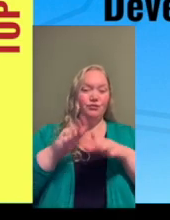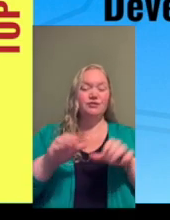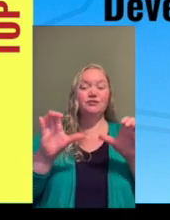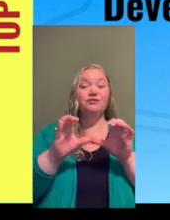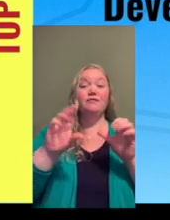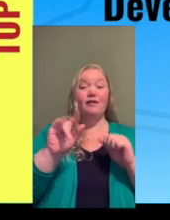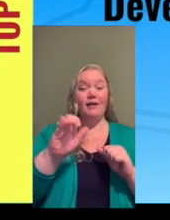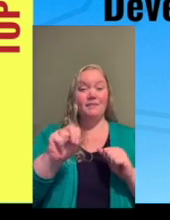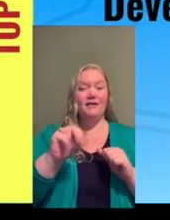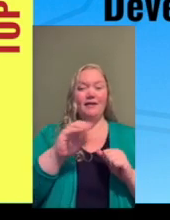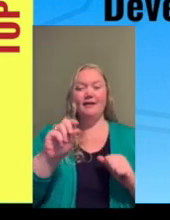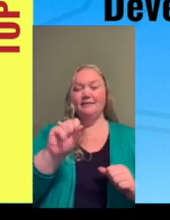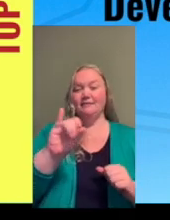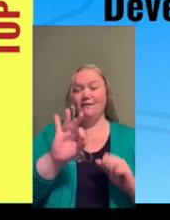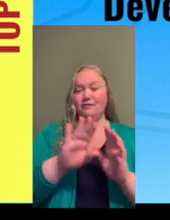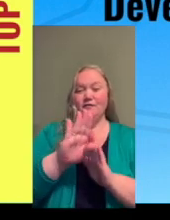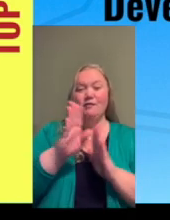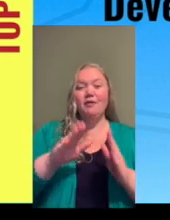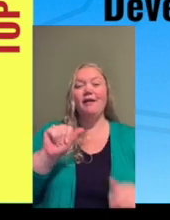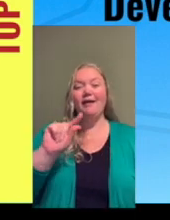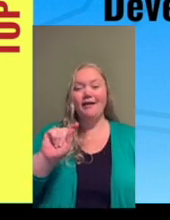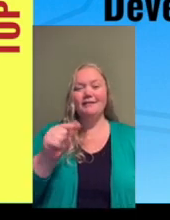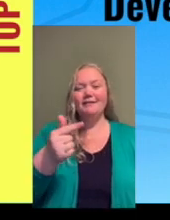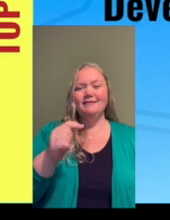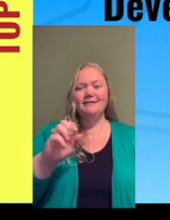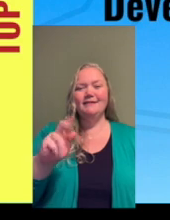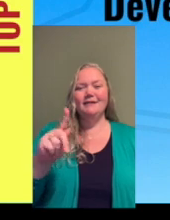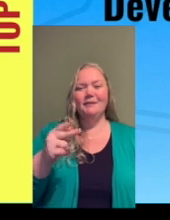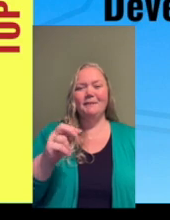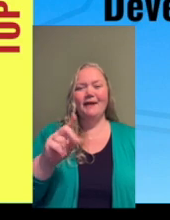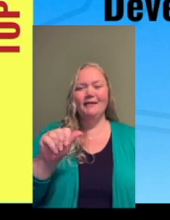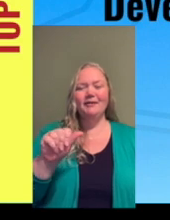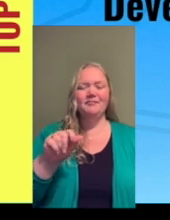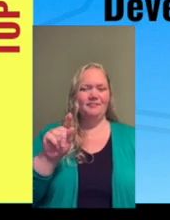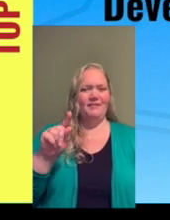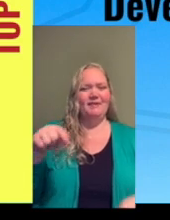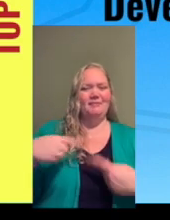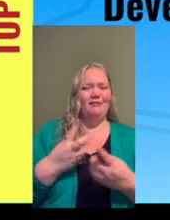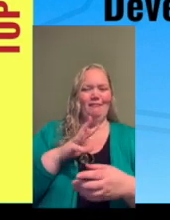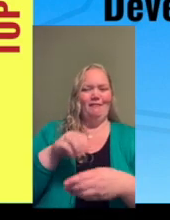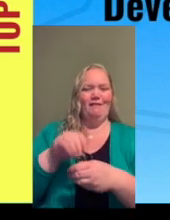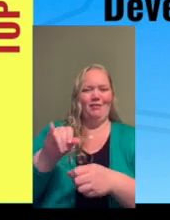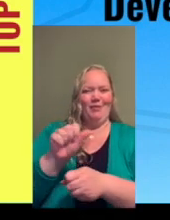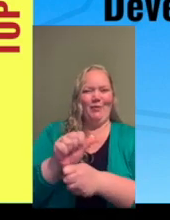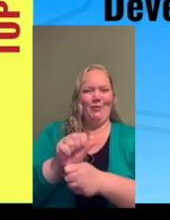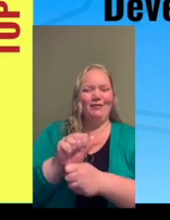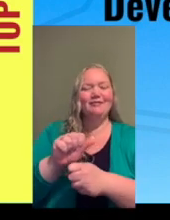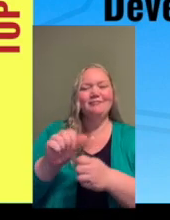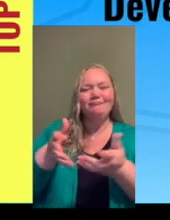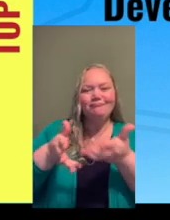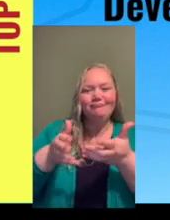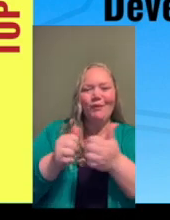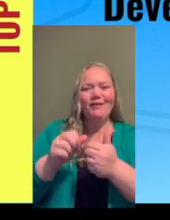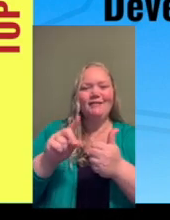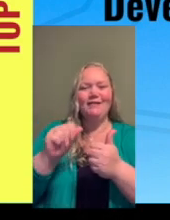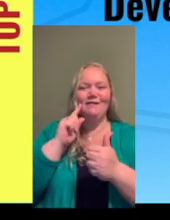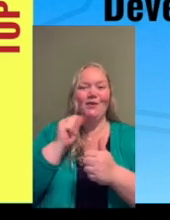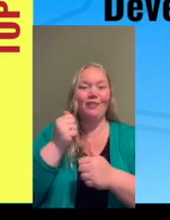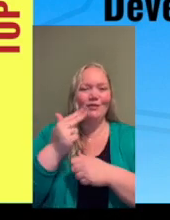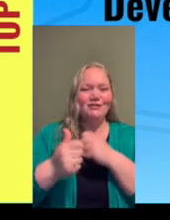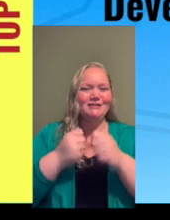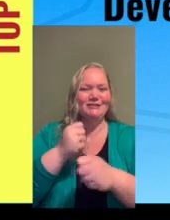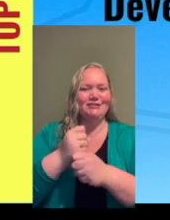and Salesforce developer at GeekPanda. He has been mingling with data for over 13 years and loves it. He's an avid runner,